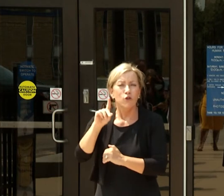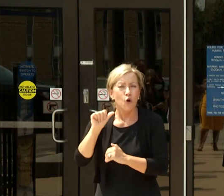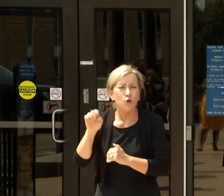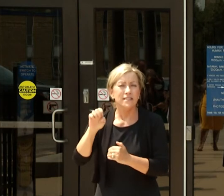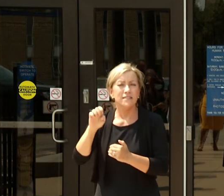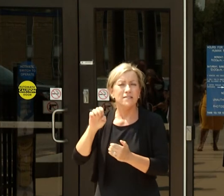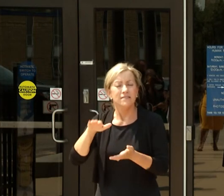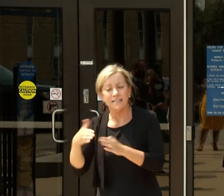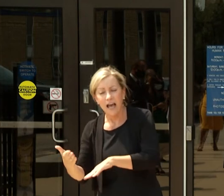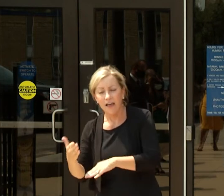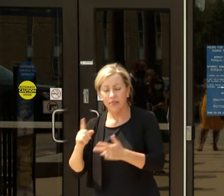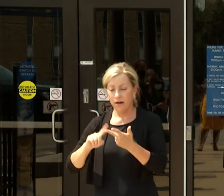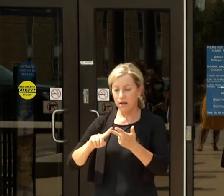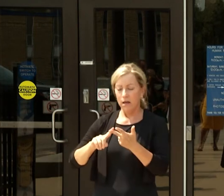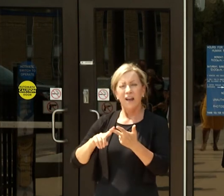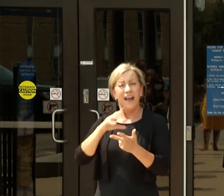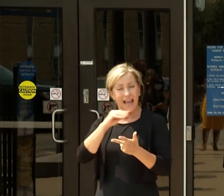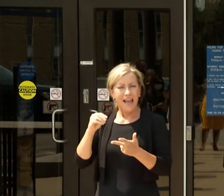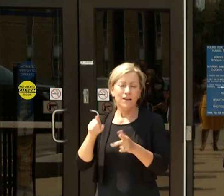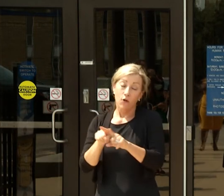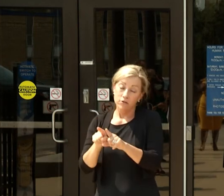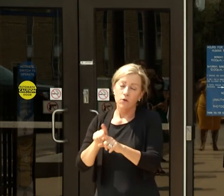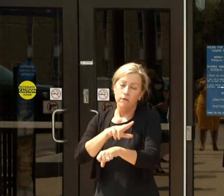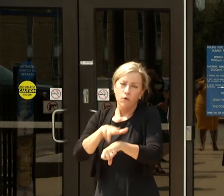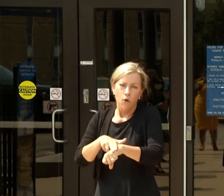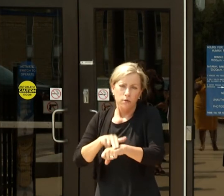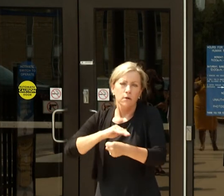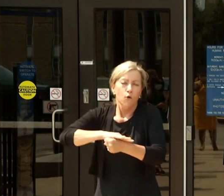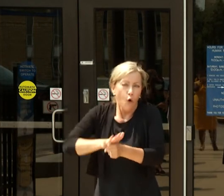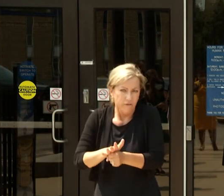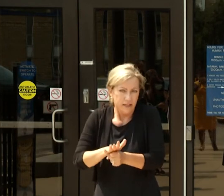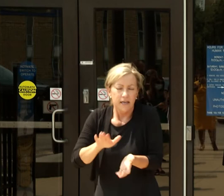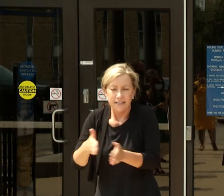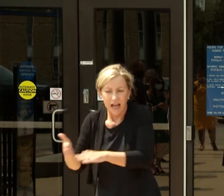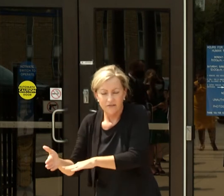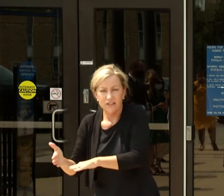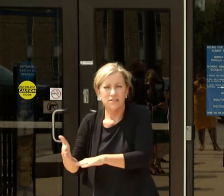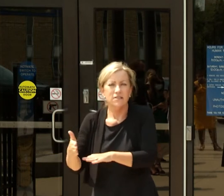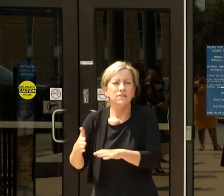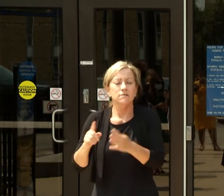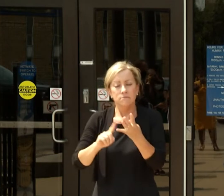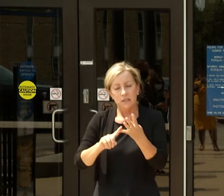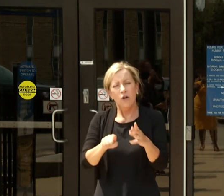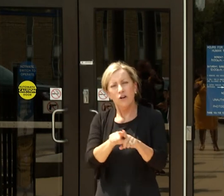deaths, not to mention the pandemic, the deaths related to the pandemic, as well as suicides.